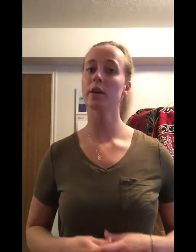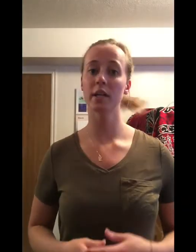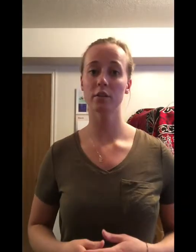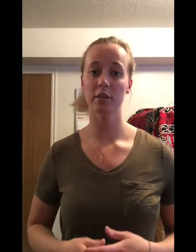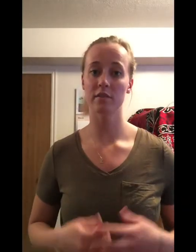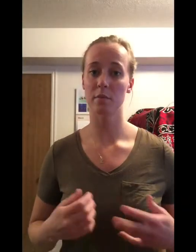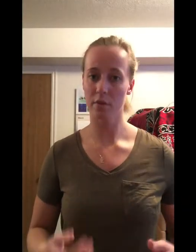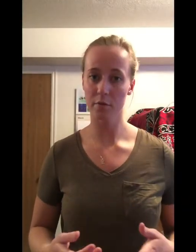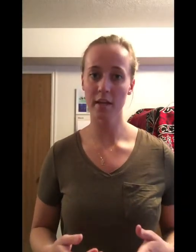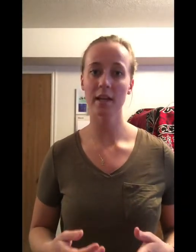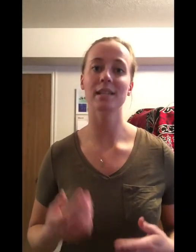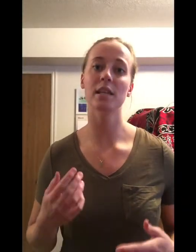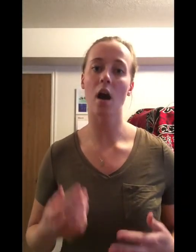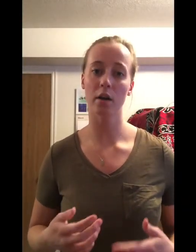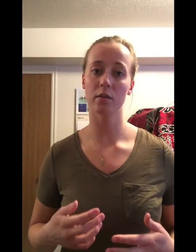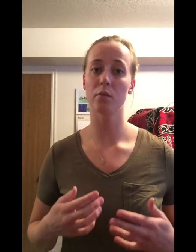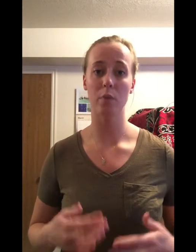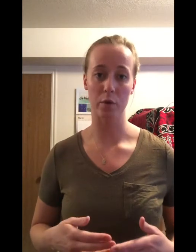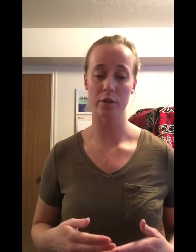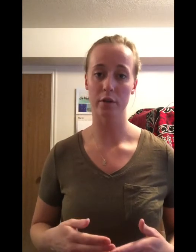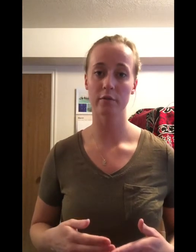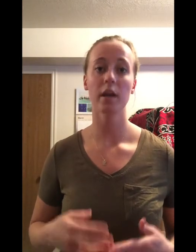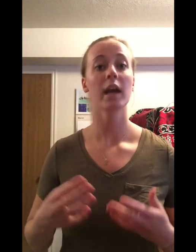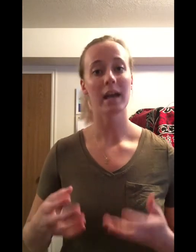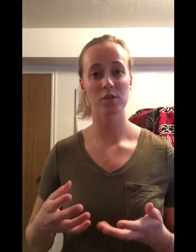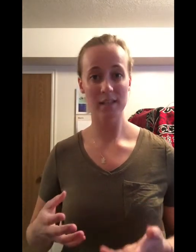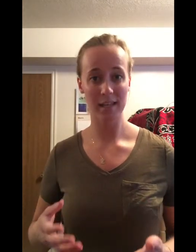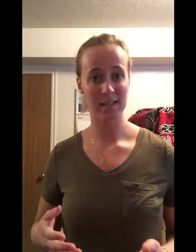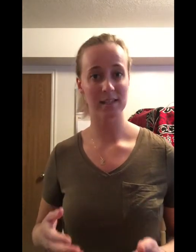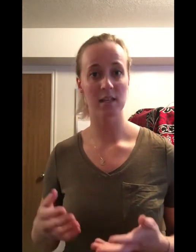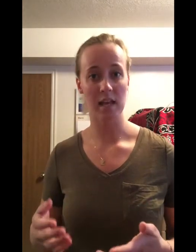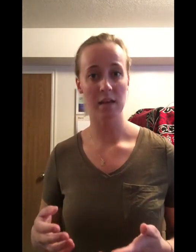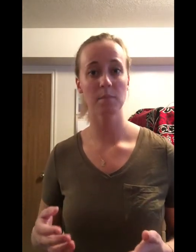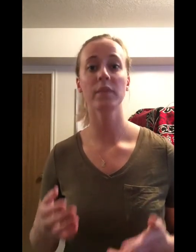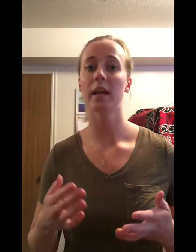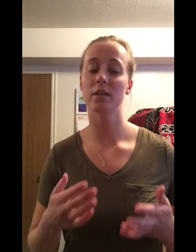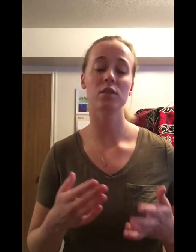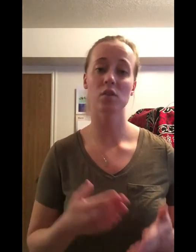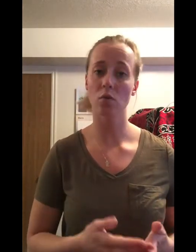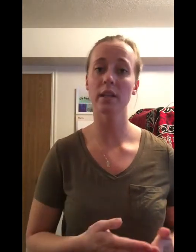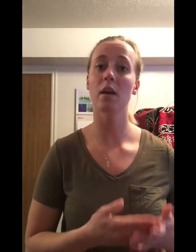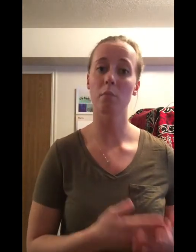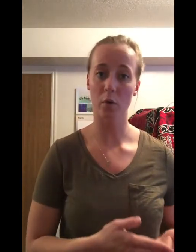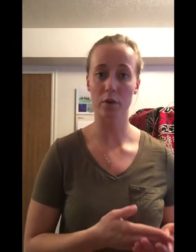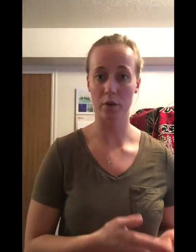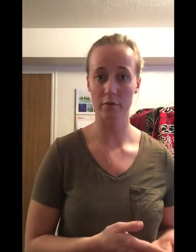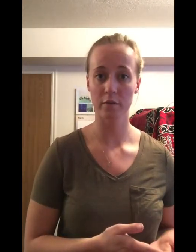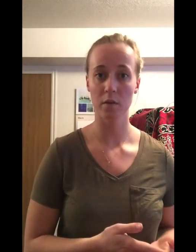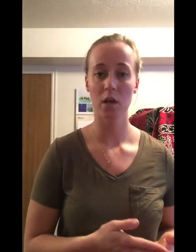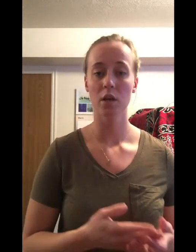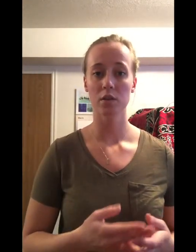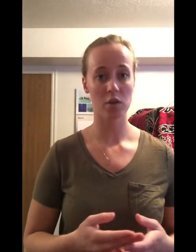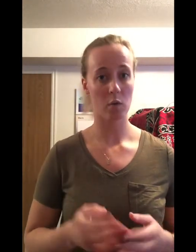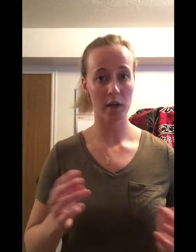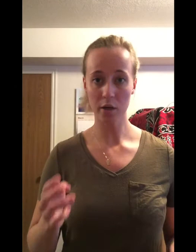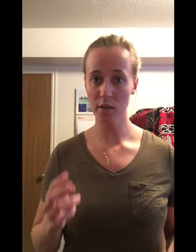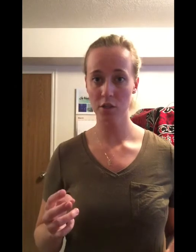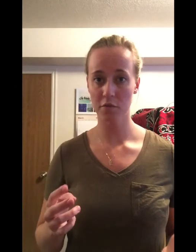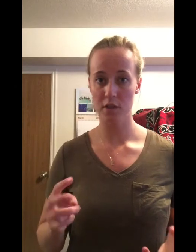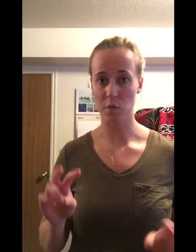Cranial nerve number three is the oculomotor nerve. And just like it says in the name, it's solely a motor nerve. So what you're going to do for this